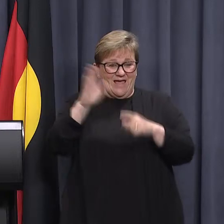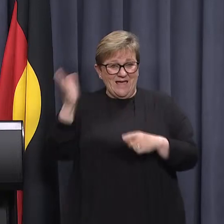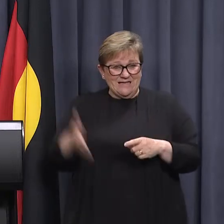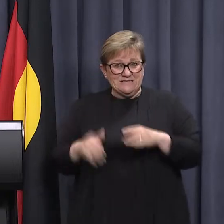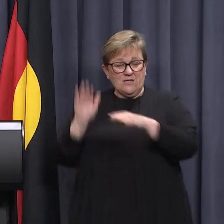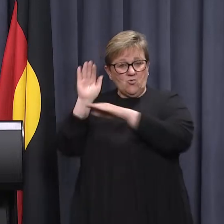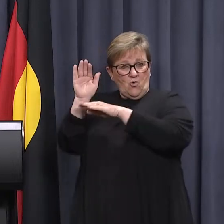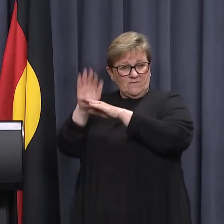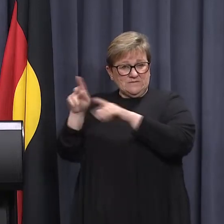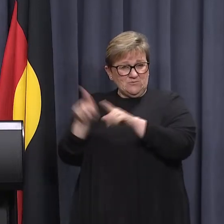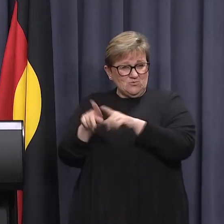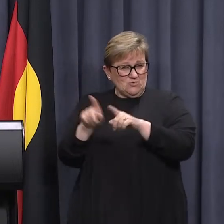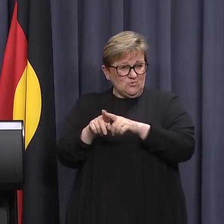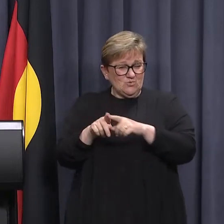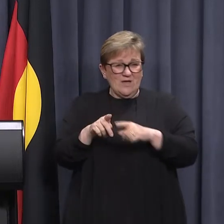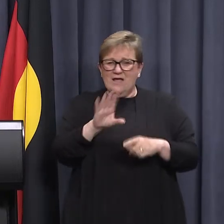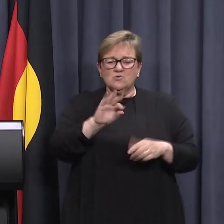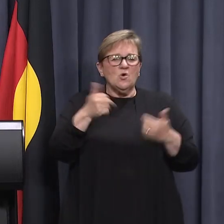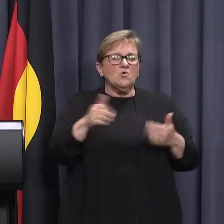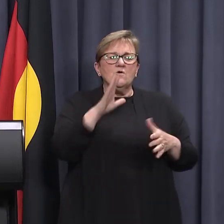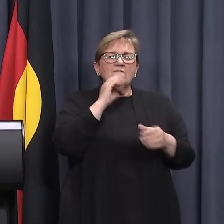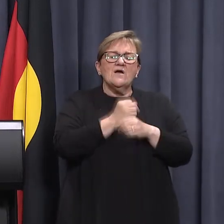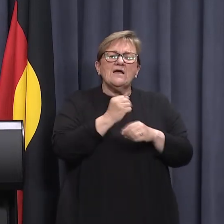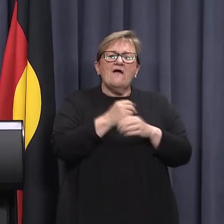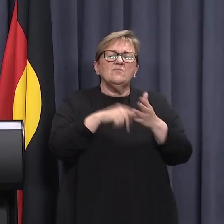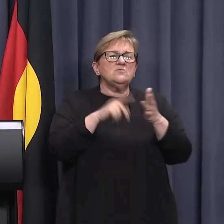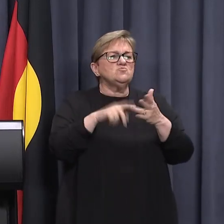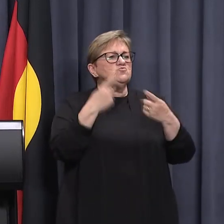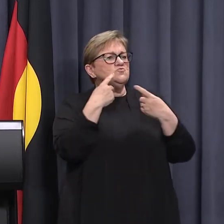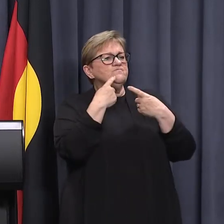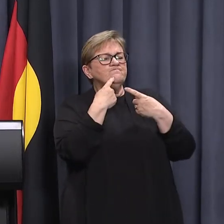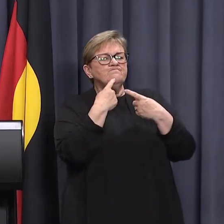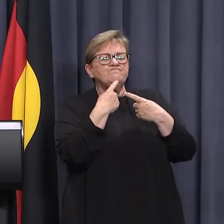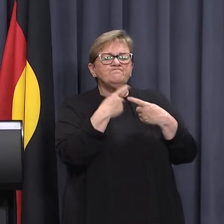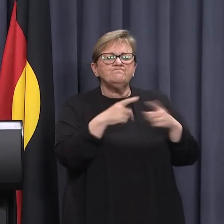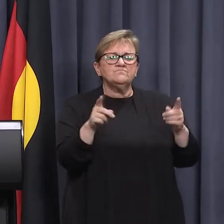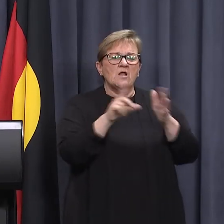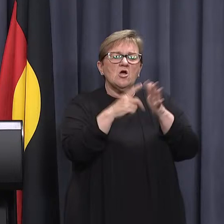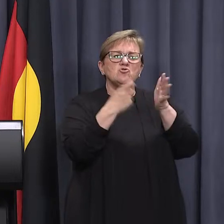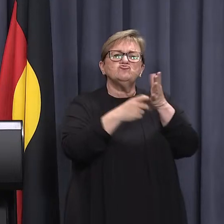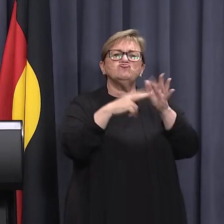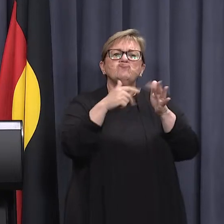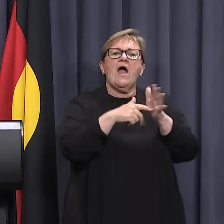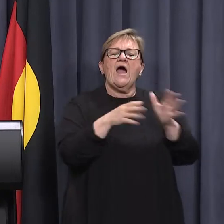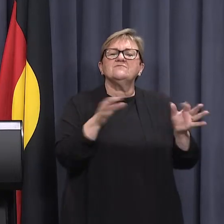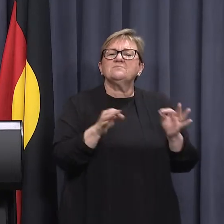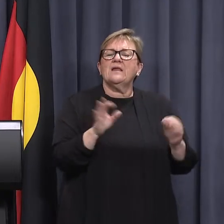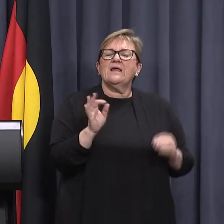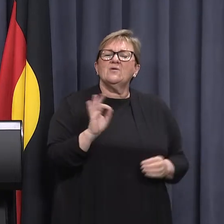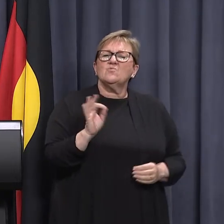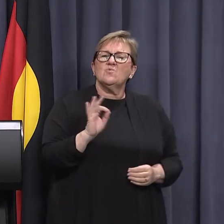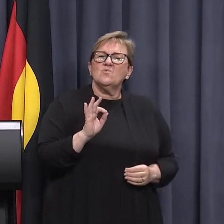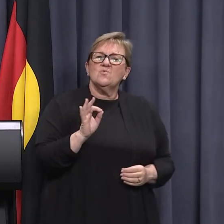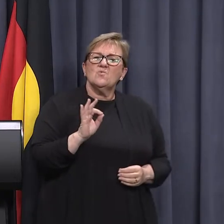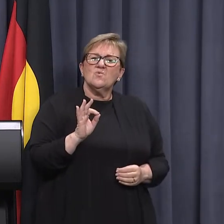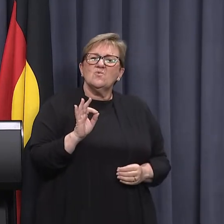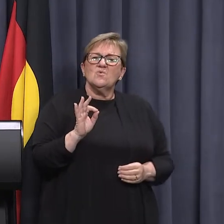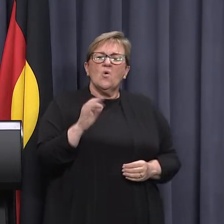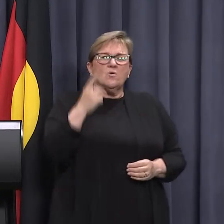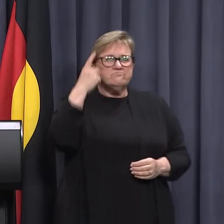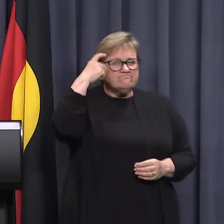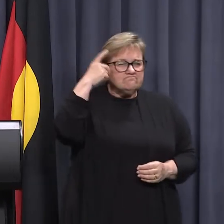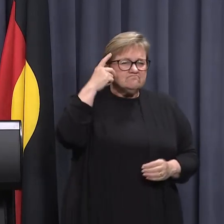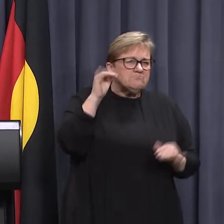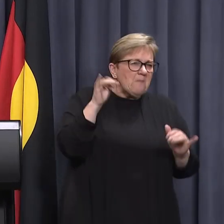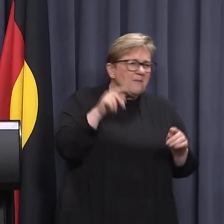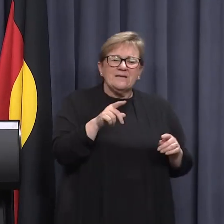internationally, and it's not helpful for governments to put out draft plans, if you like, or speculation.